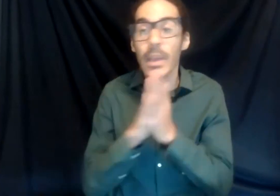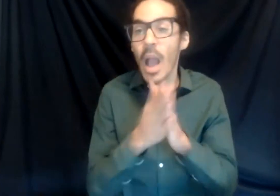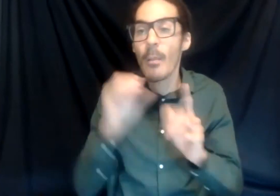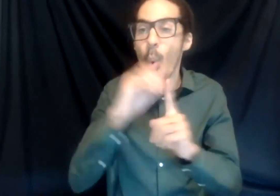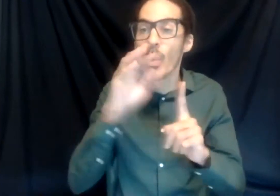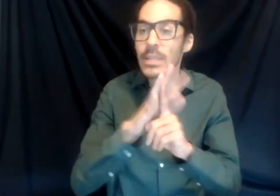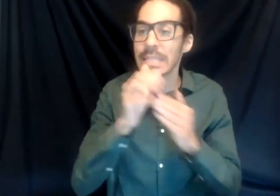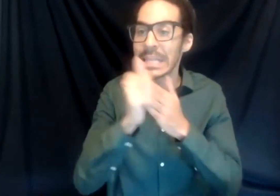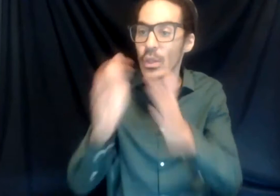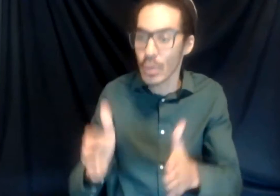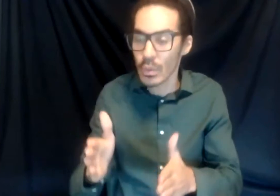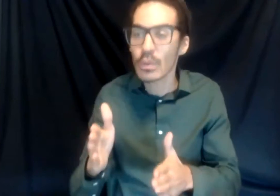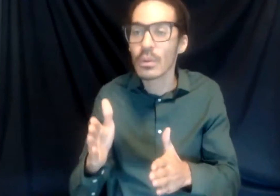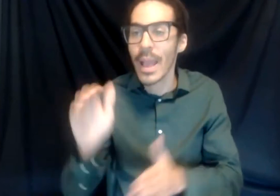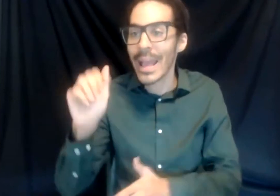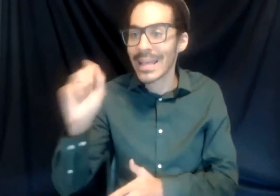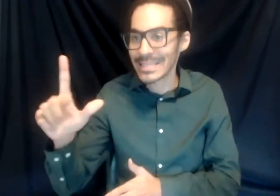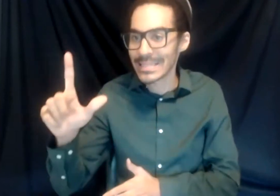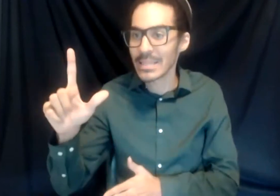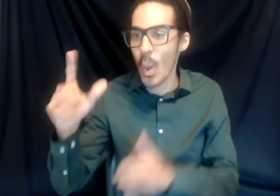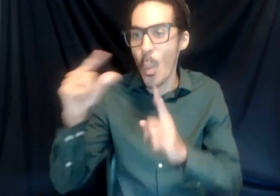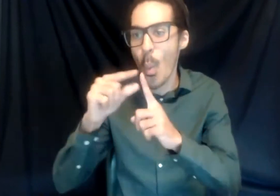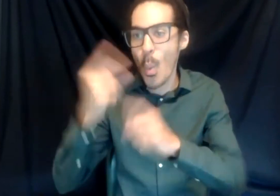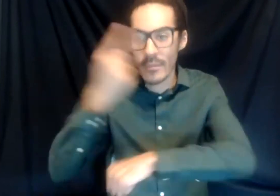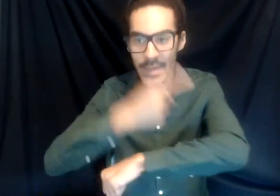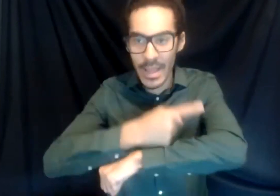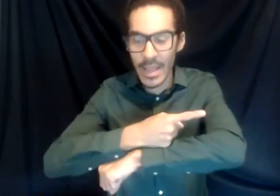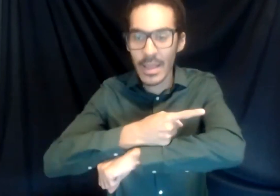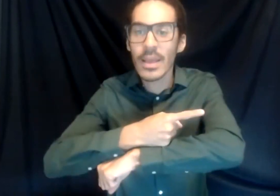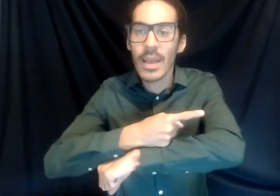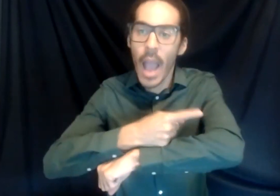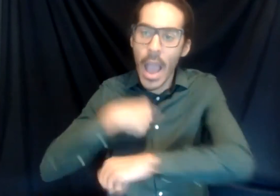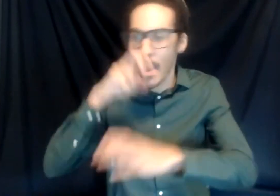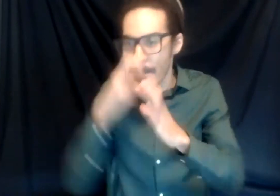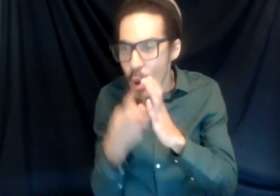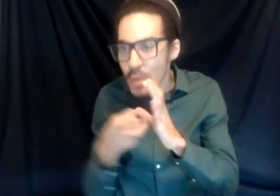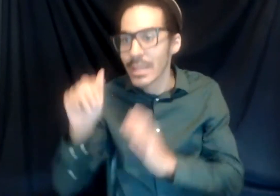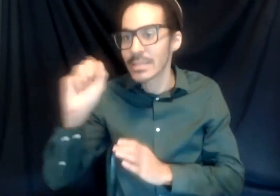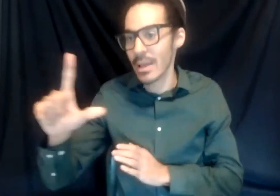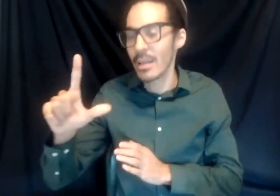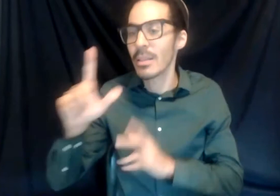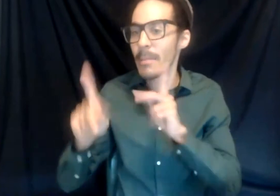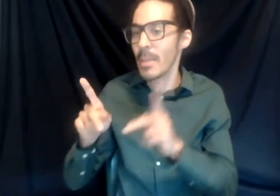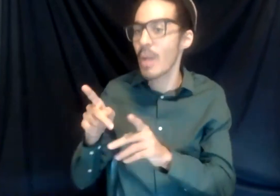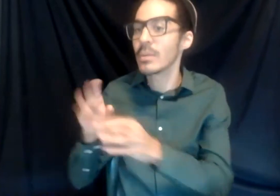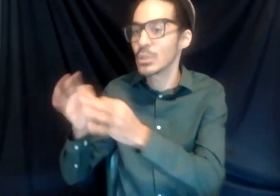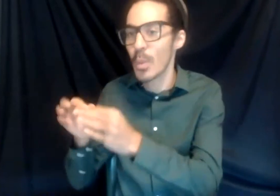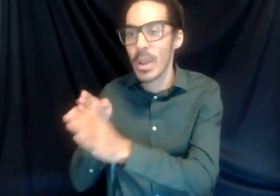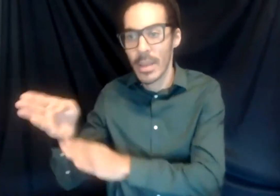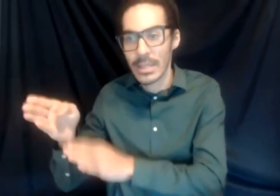the ASL word of the day. So I got really much immersed into ASL by people who are interpreting majors teaching me ASL a little bit. I